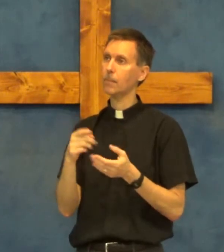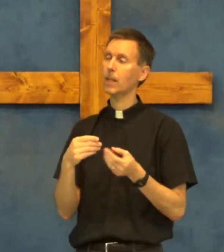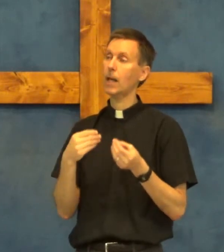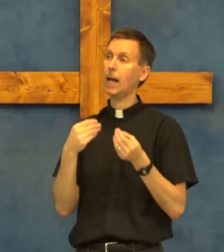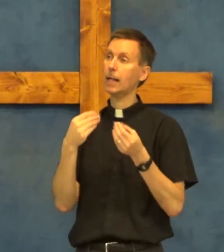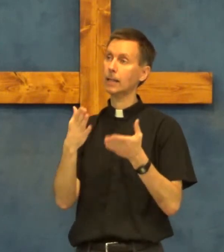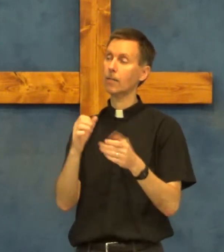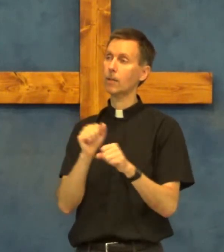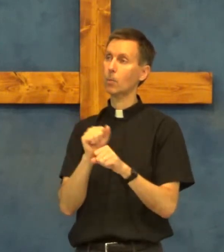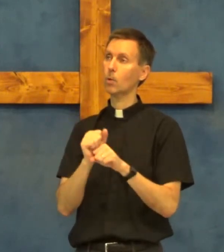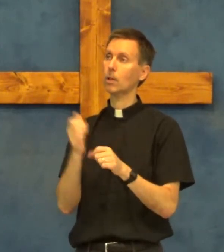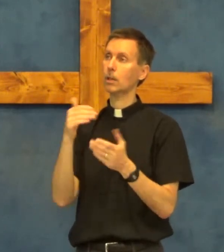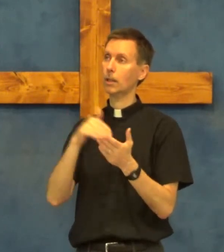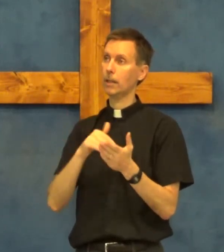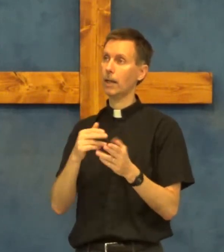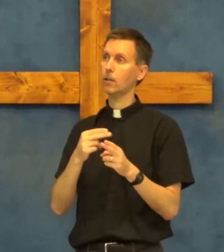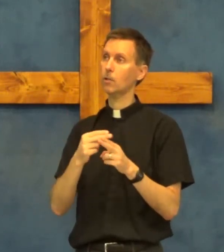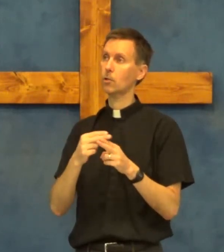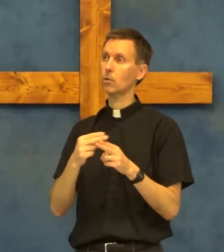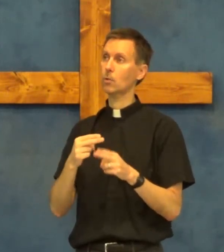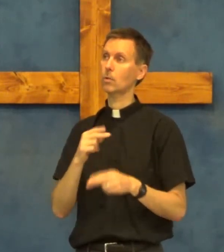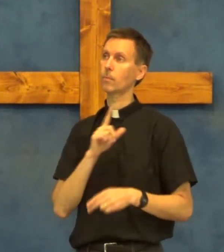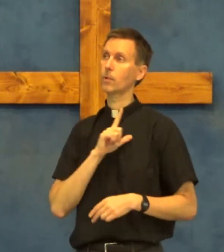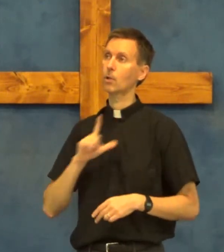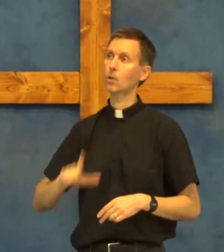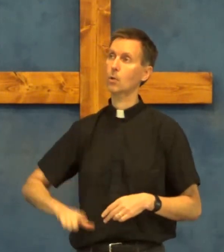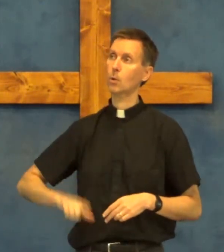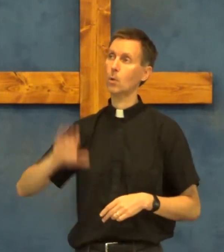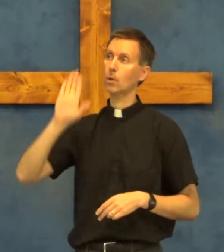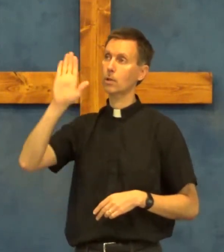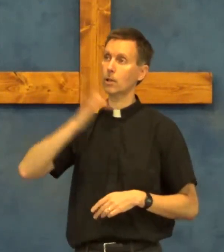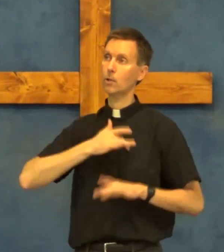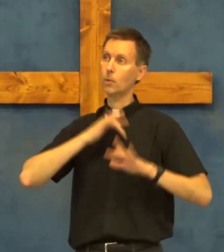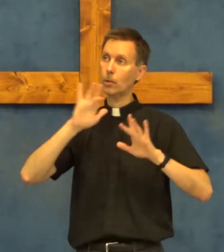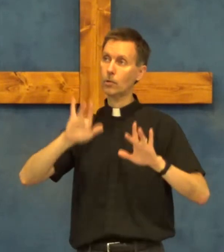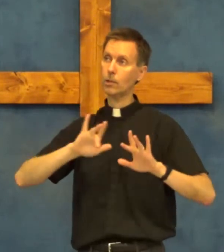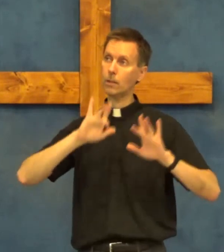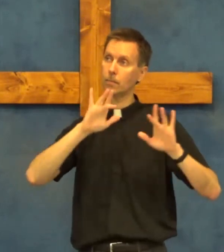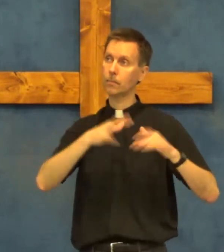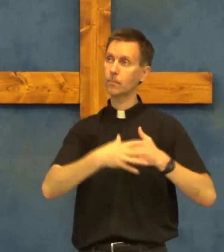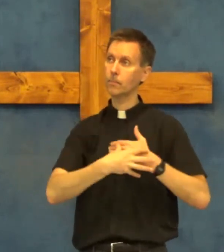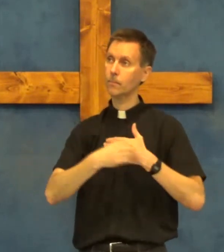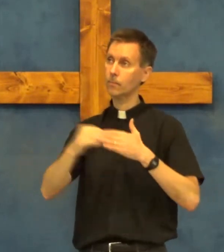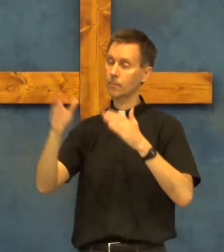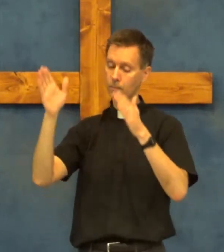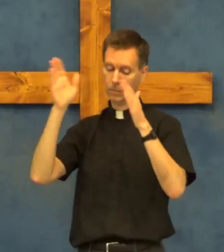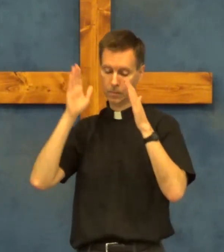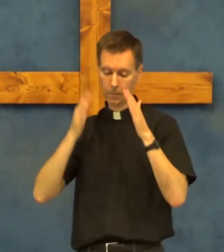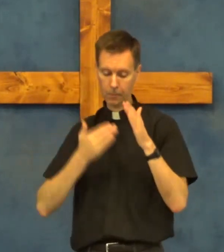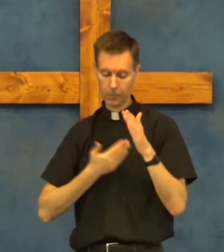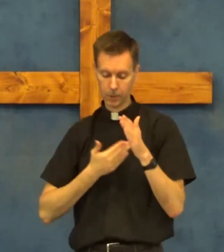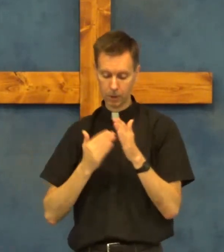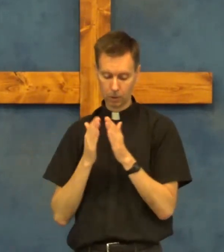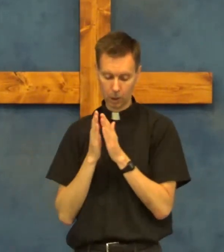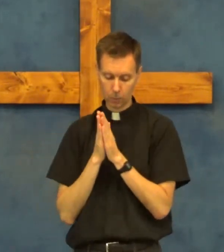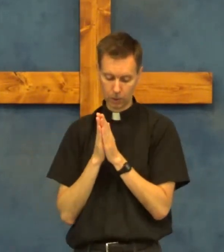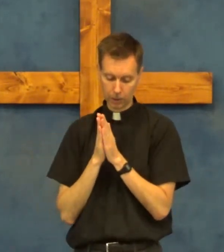give them work again soon Lord in your mercy hear our prayer